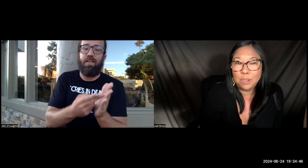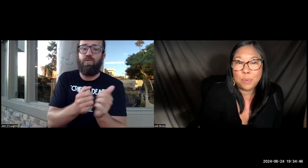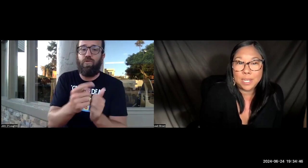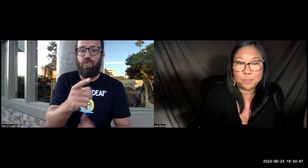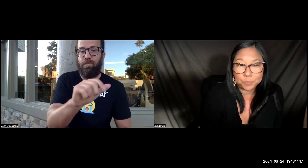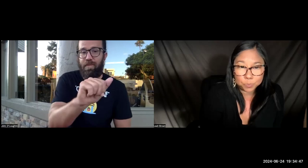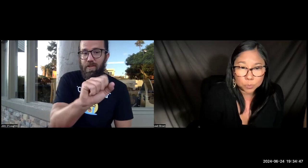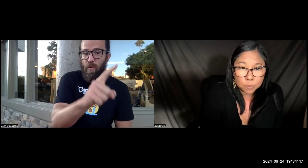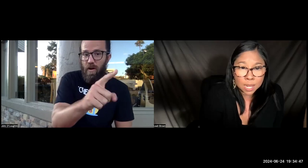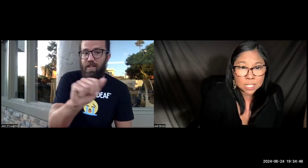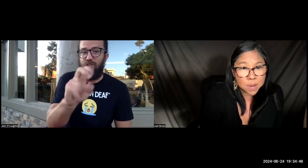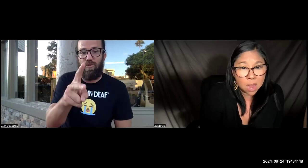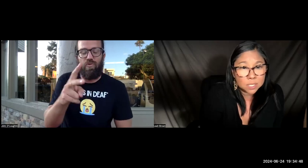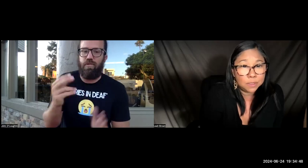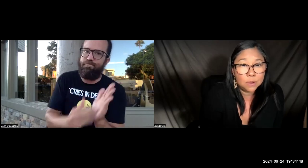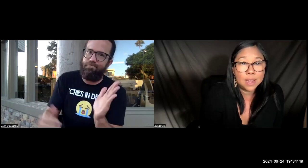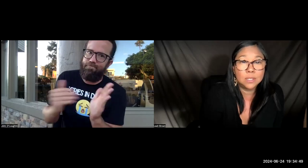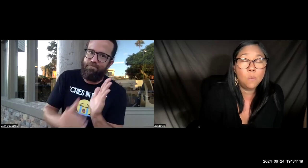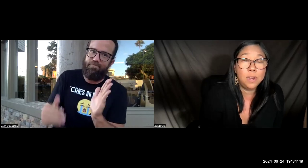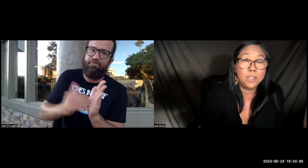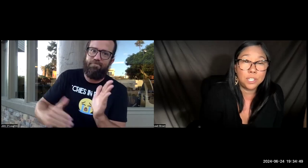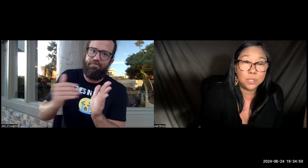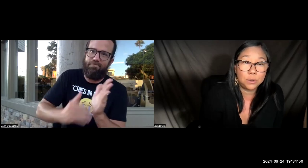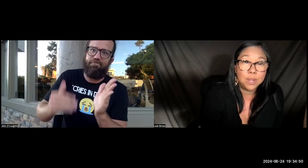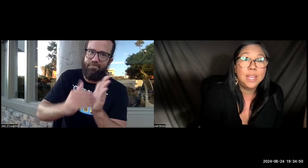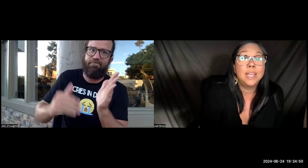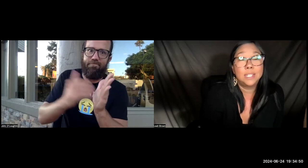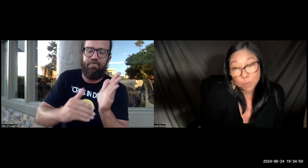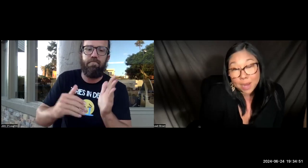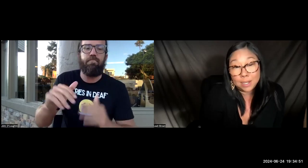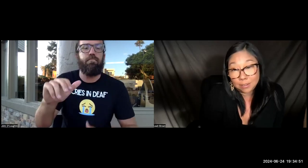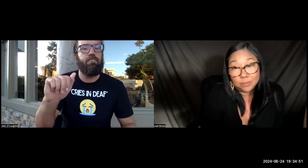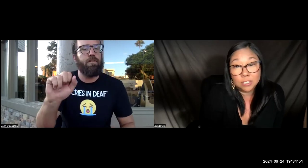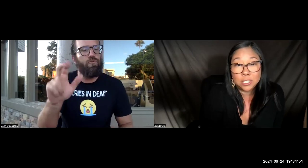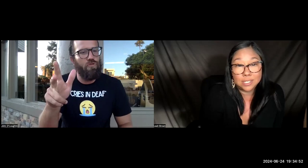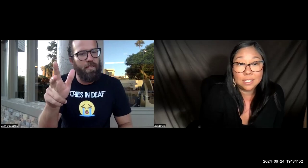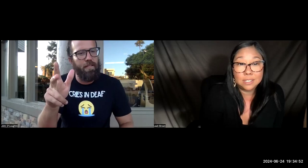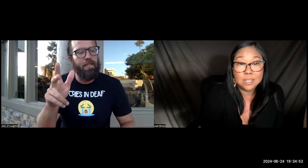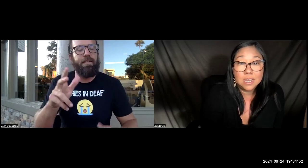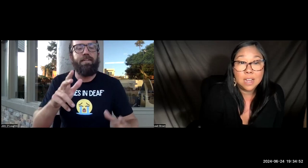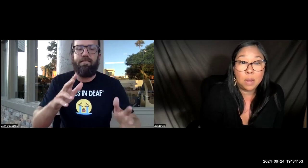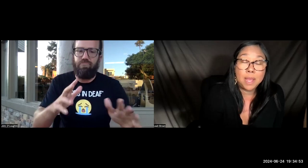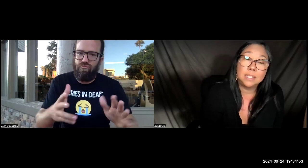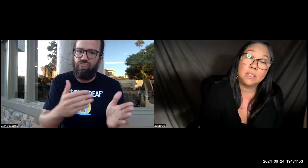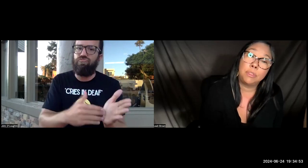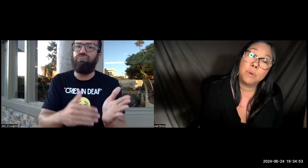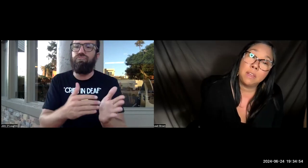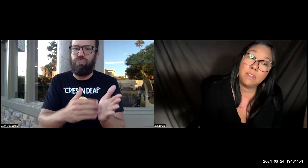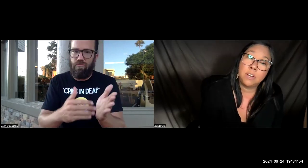little bit. And to be honest with you, ASL 1 and 2 is repetitive. It just is. ASL 3, on the other